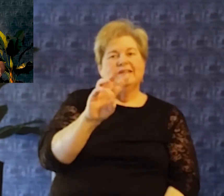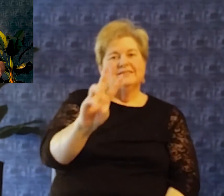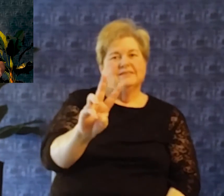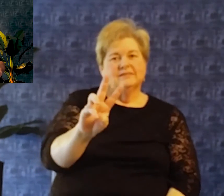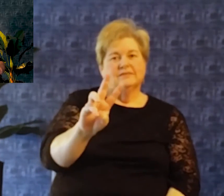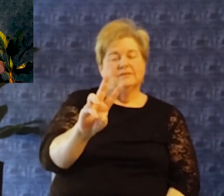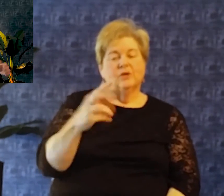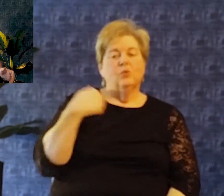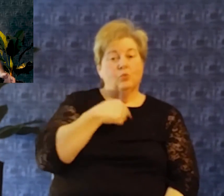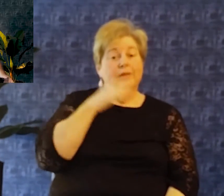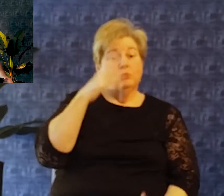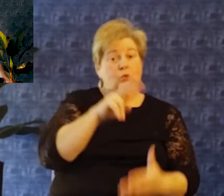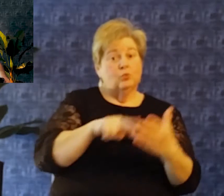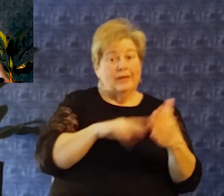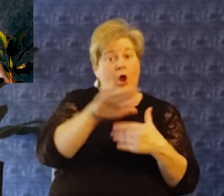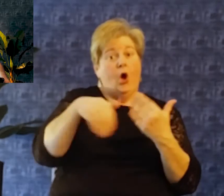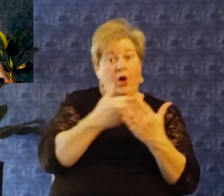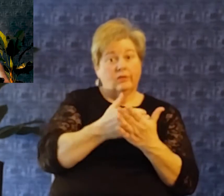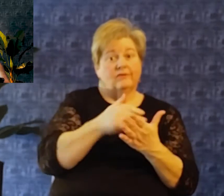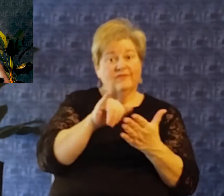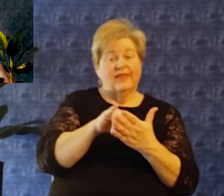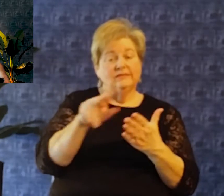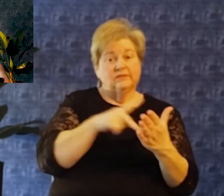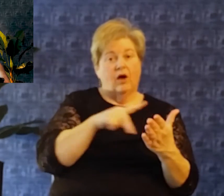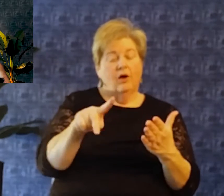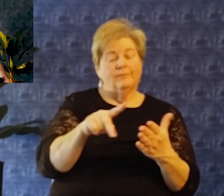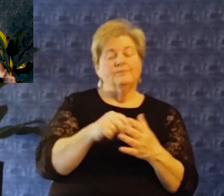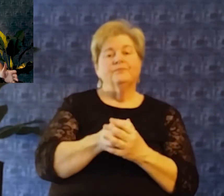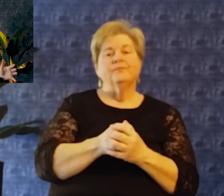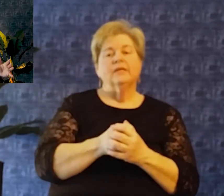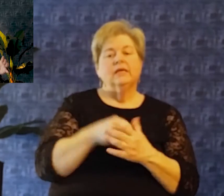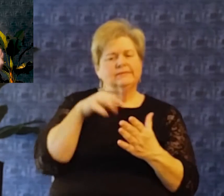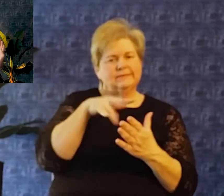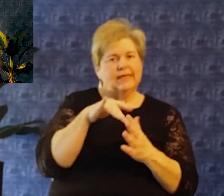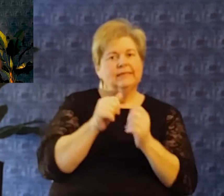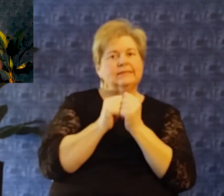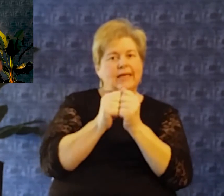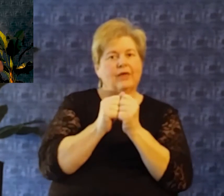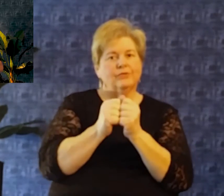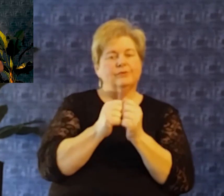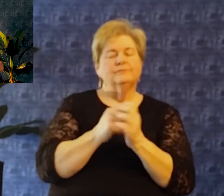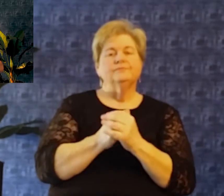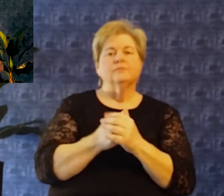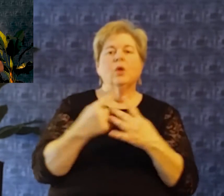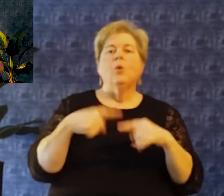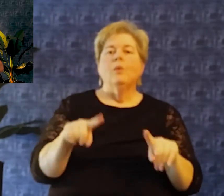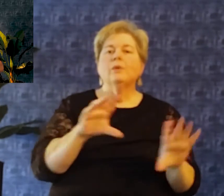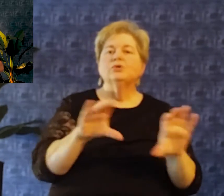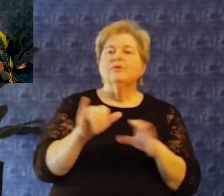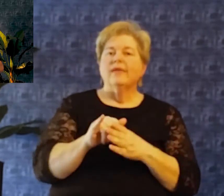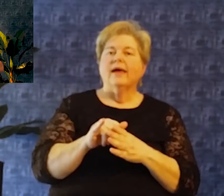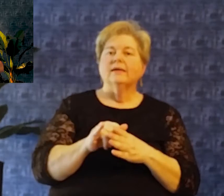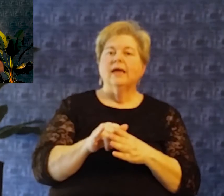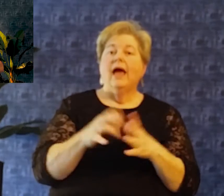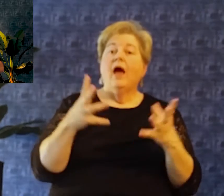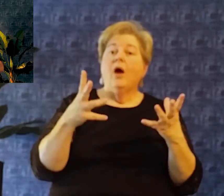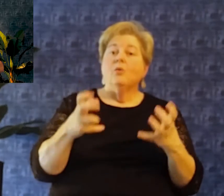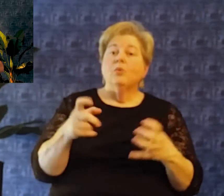and as we do that. want to draw your attention First to just some highlights about this psalm. Maybe it's a psalm that you are